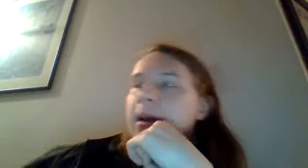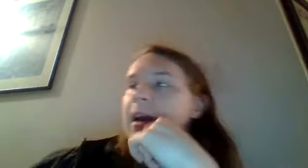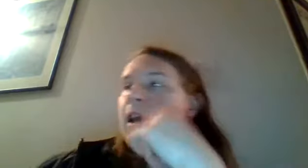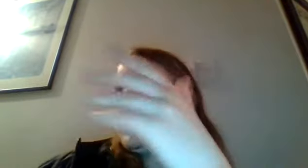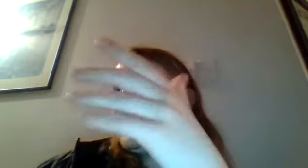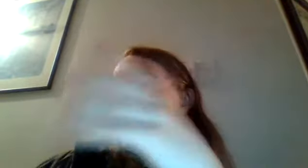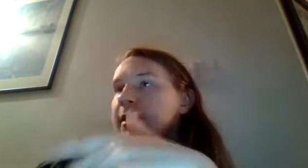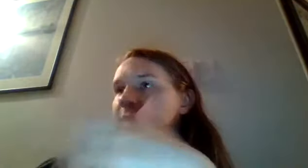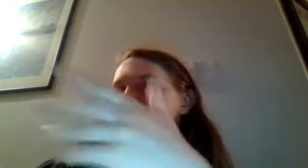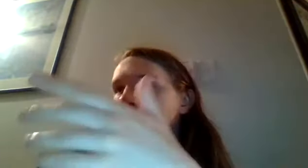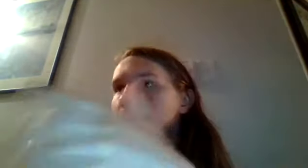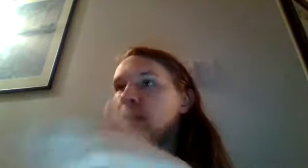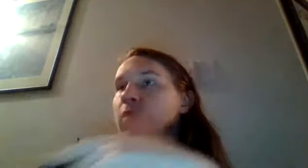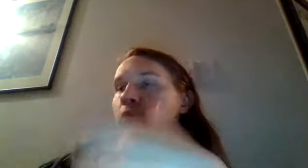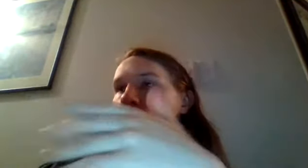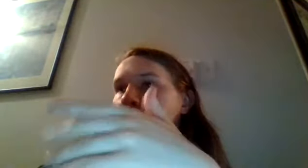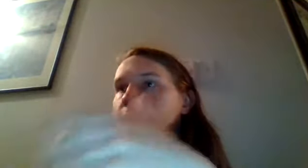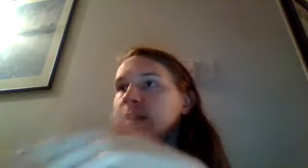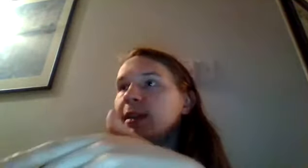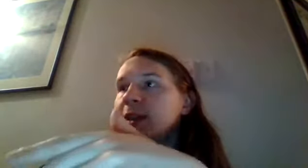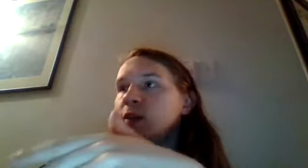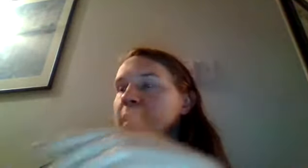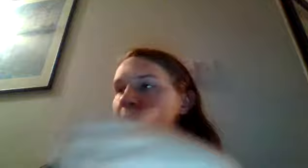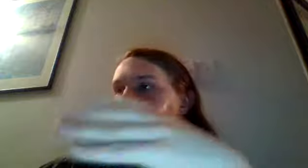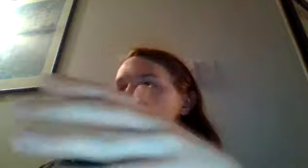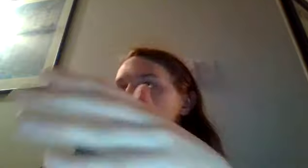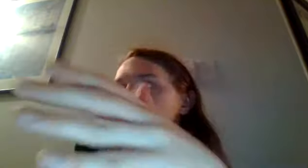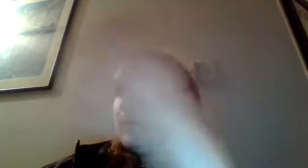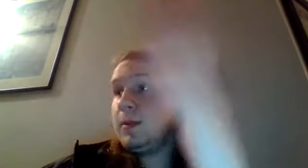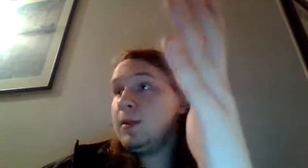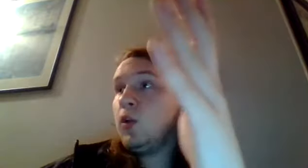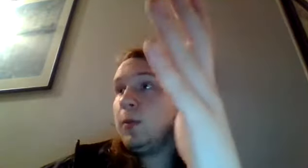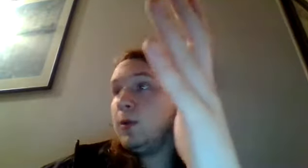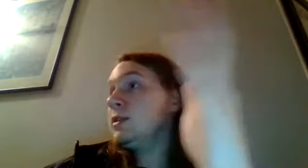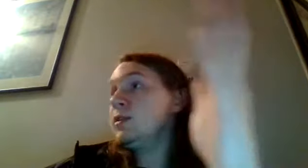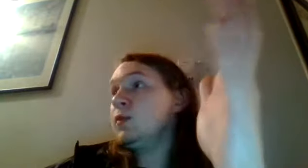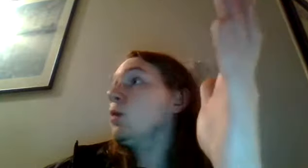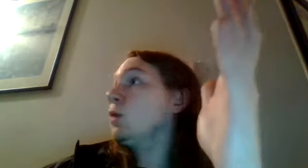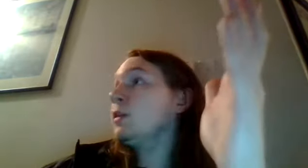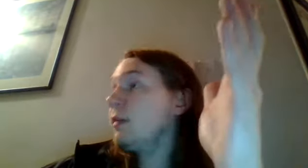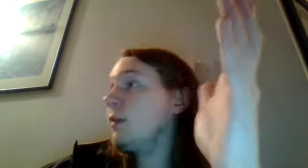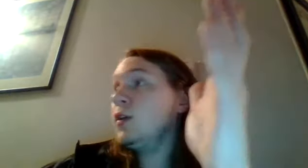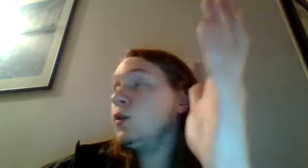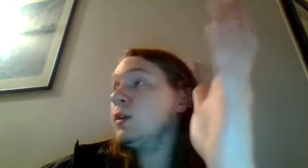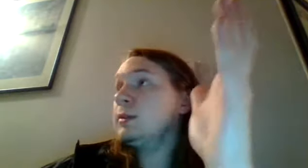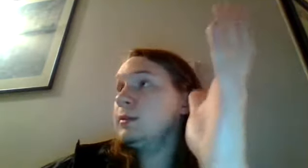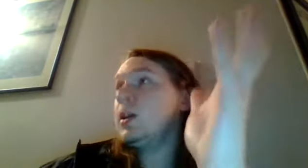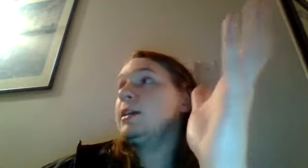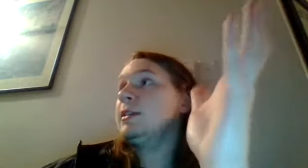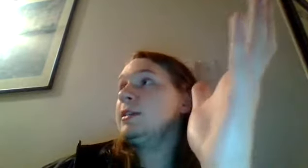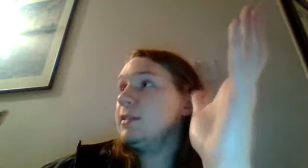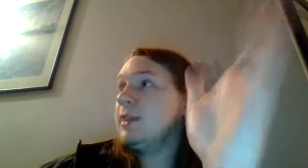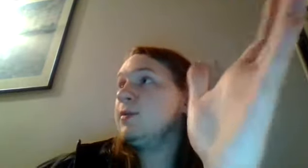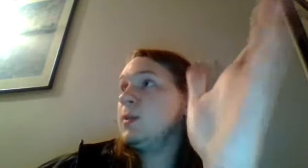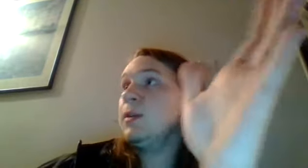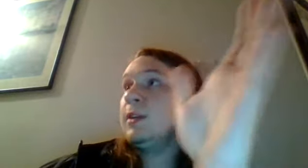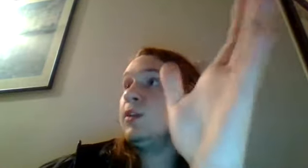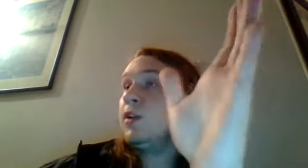helping this family work through this as well as being the only person in the real world in theory who can talk to this evil spirit little girl